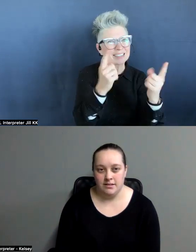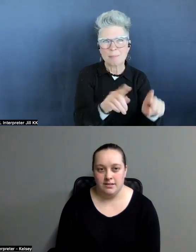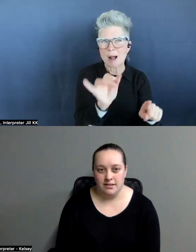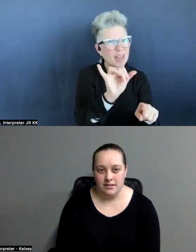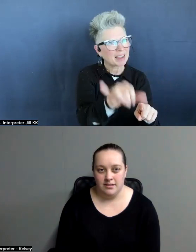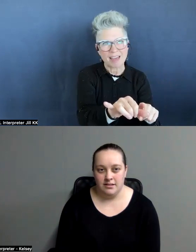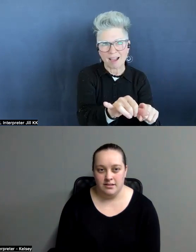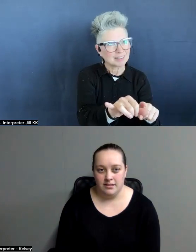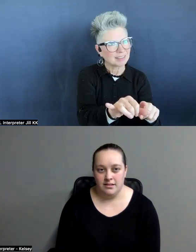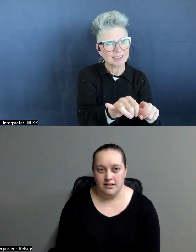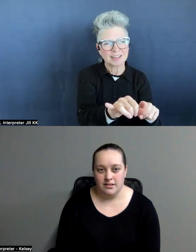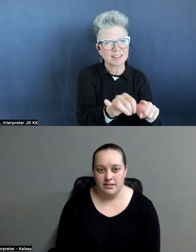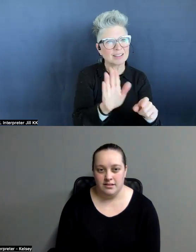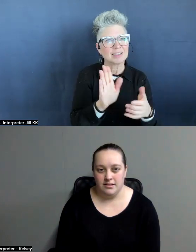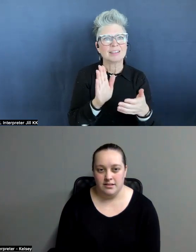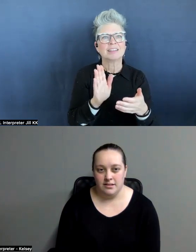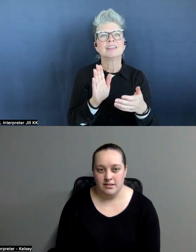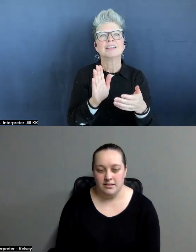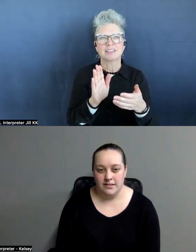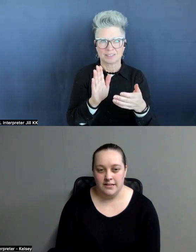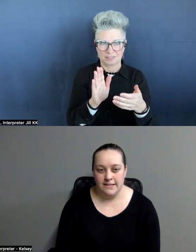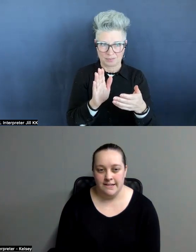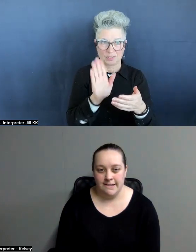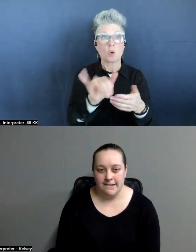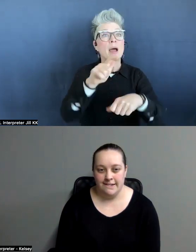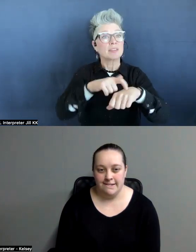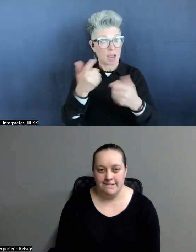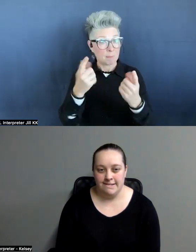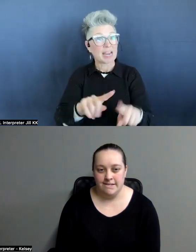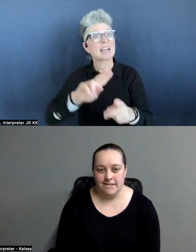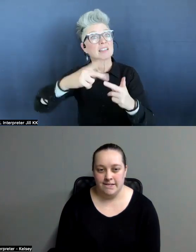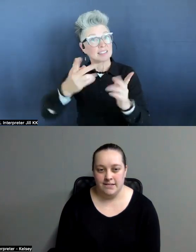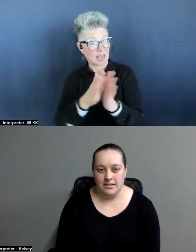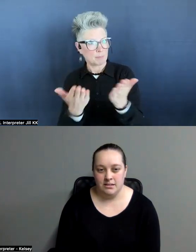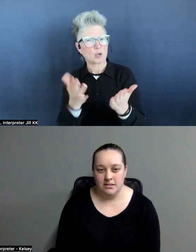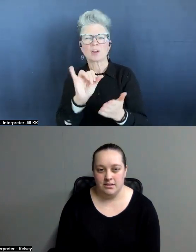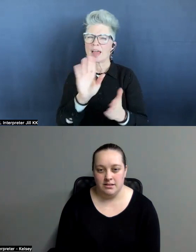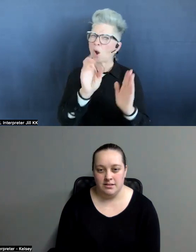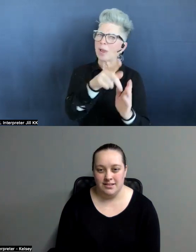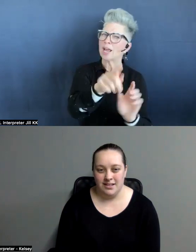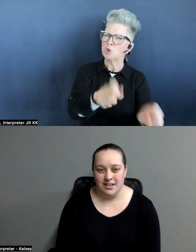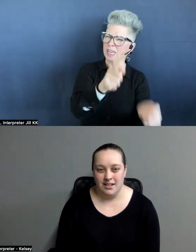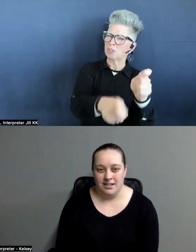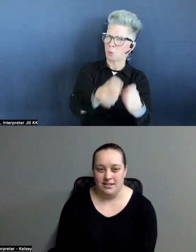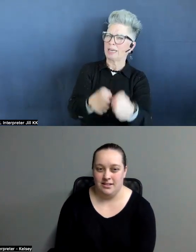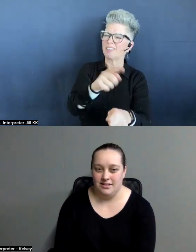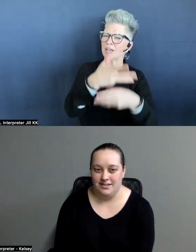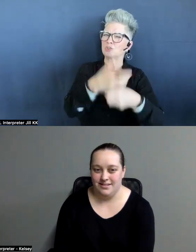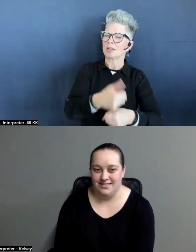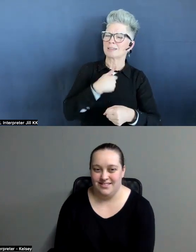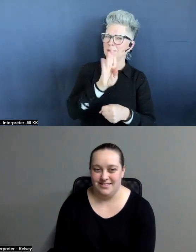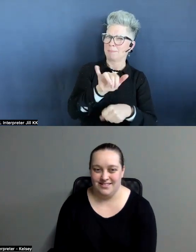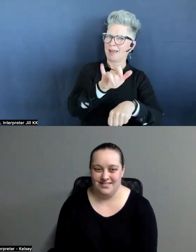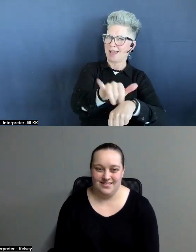And so by the time I got to the second book, they were like, okay, you can tweak it. You can do what you need to do. They trusted me by then.